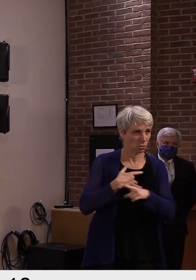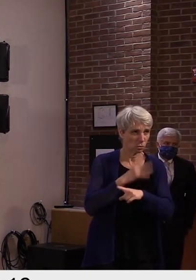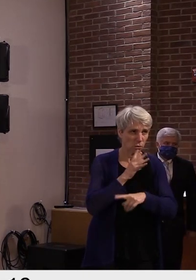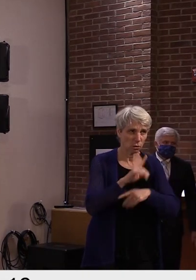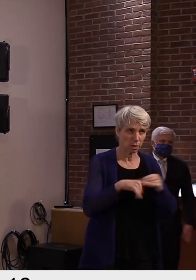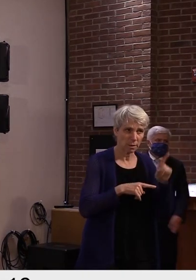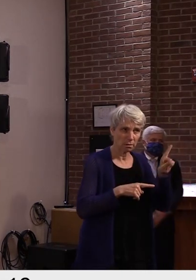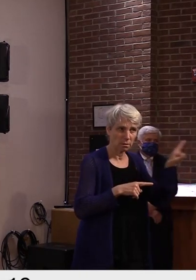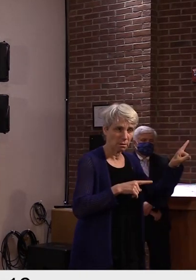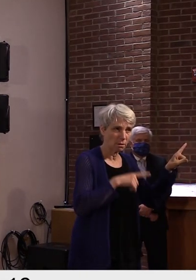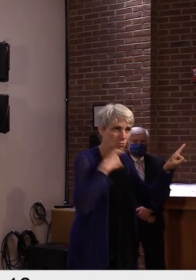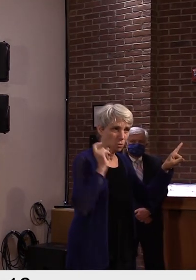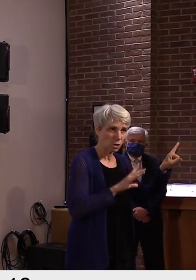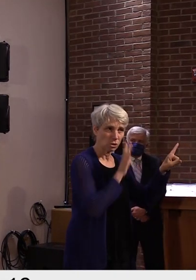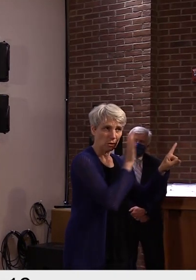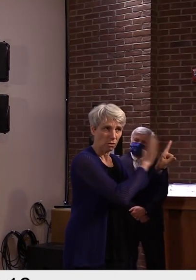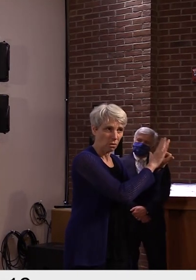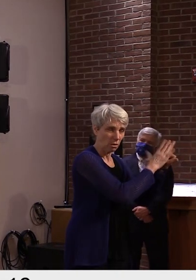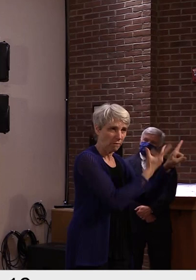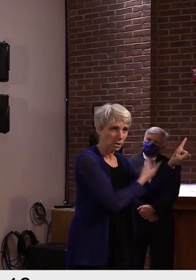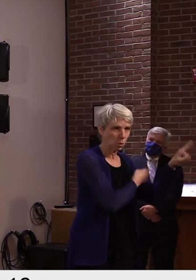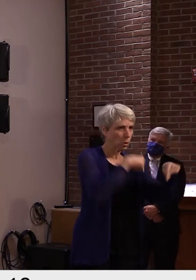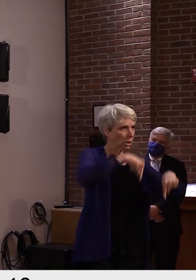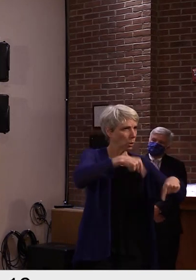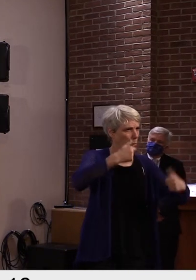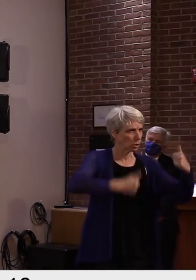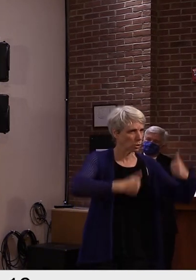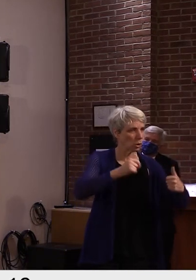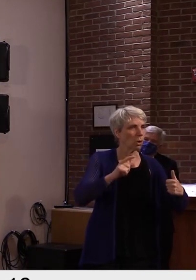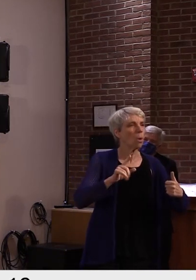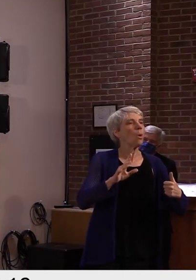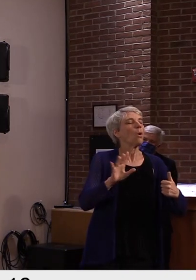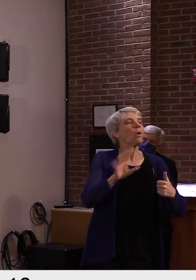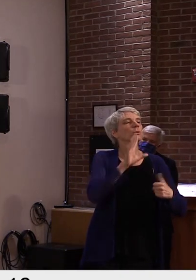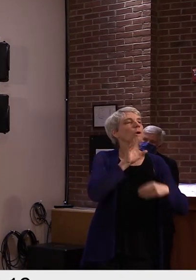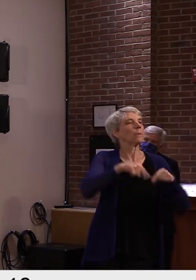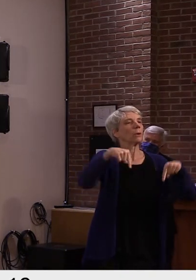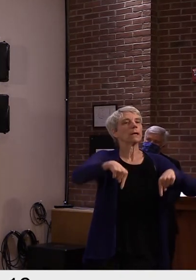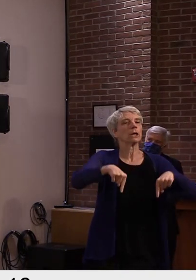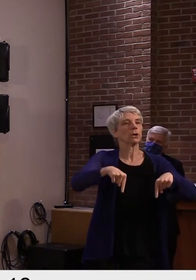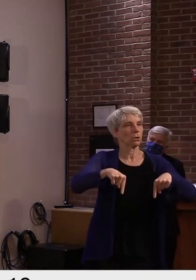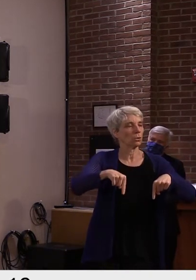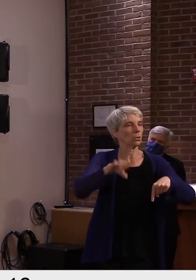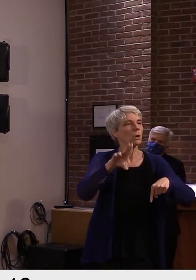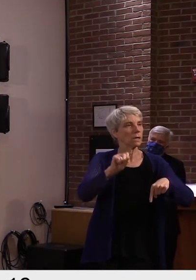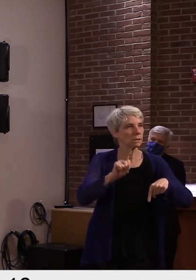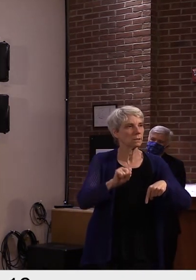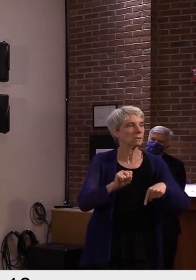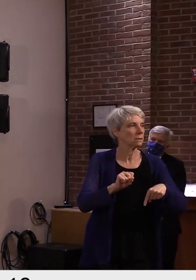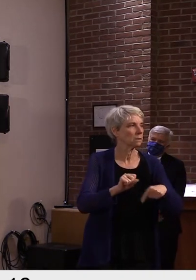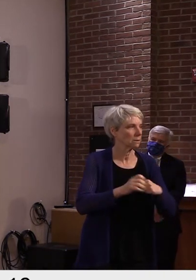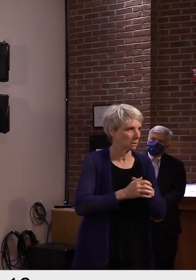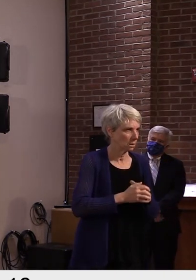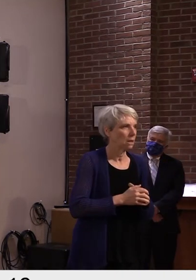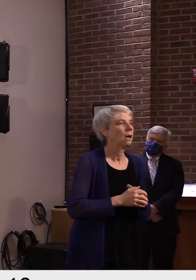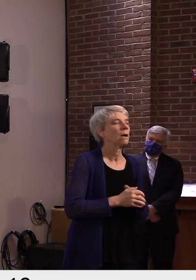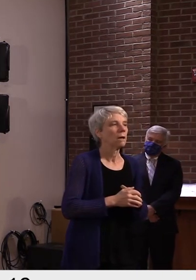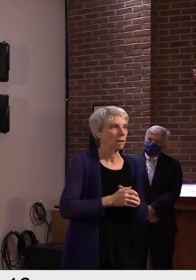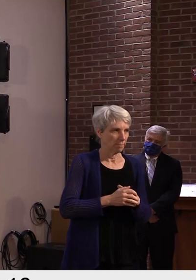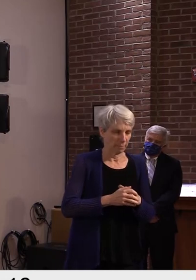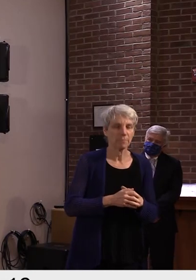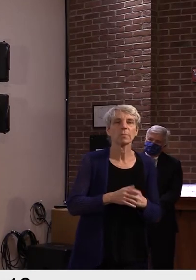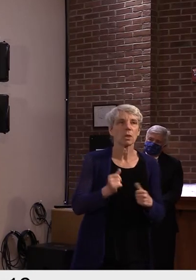Western vaccines. Yeah. So, you know, I think to reframe the question,